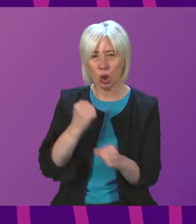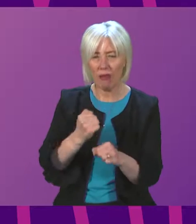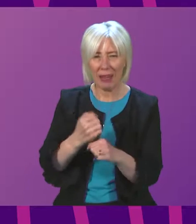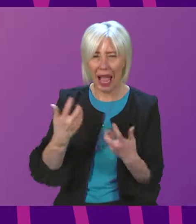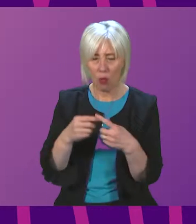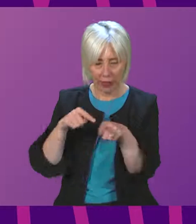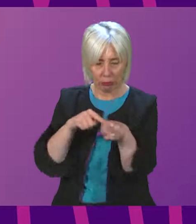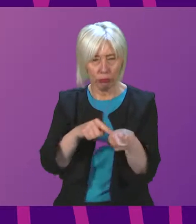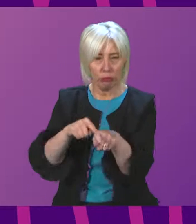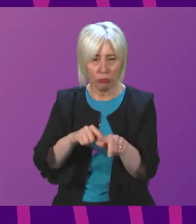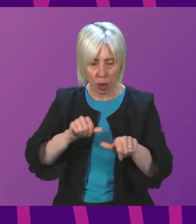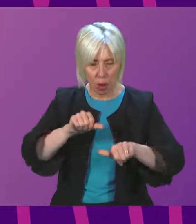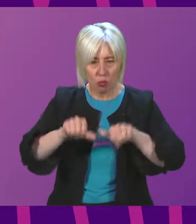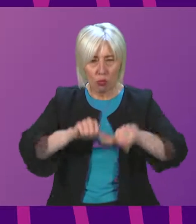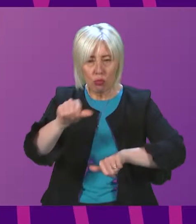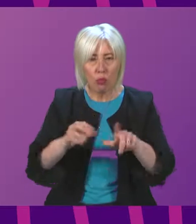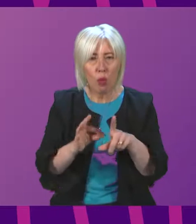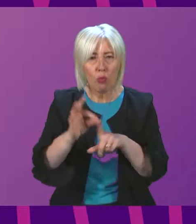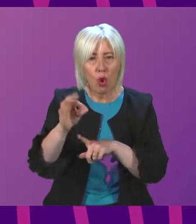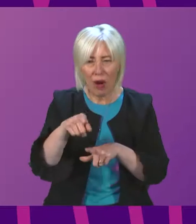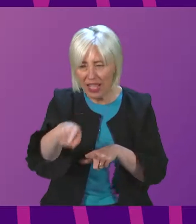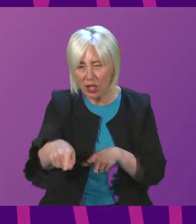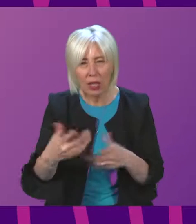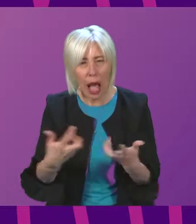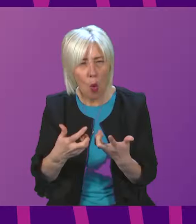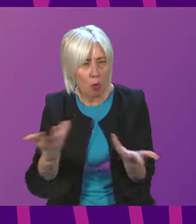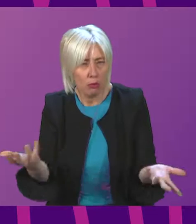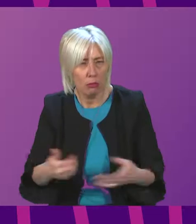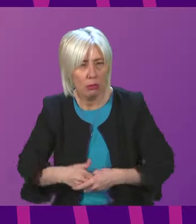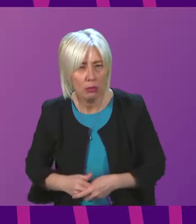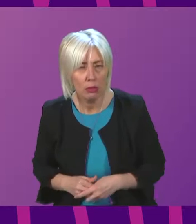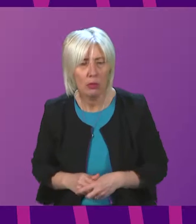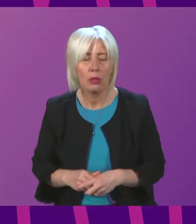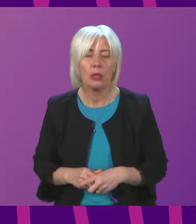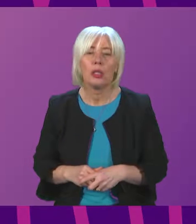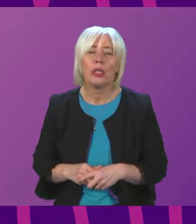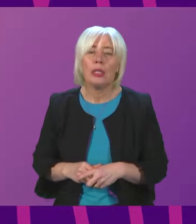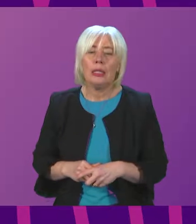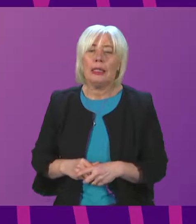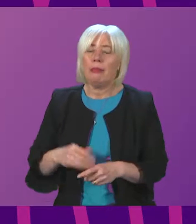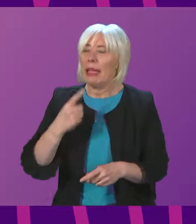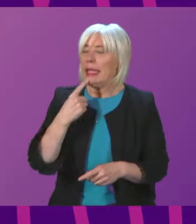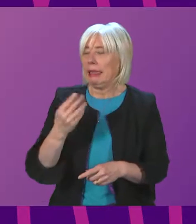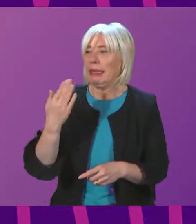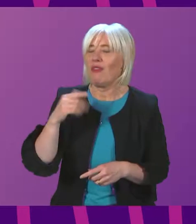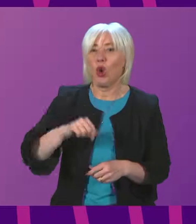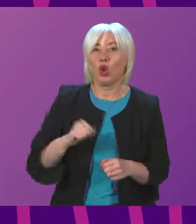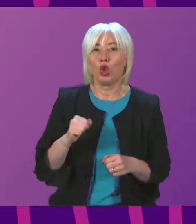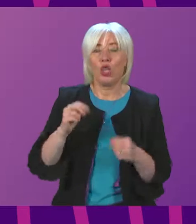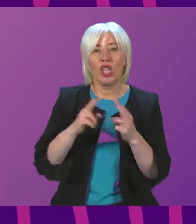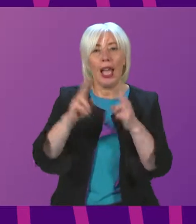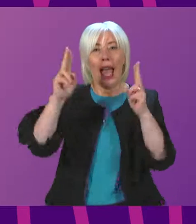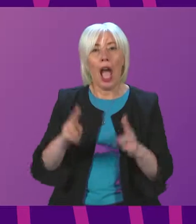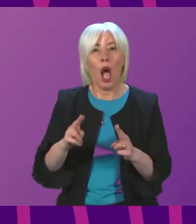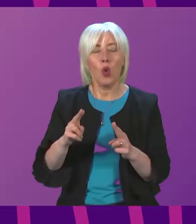track progress on meeting this standard? Cabinet Secretary. As I said earlier, the Scottish House